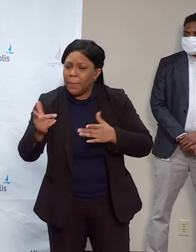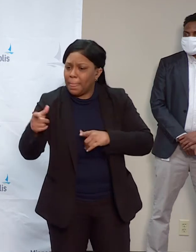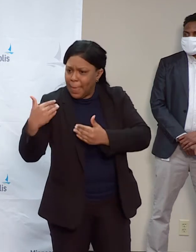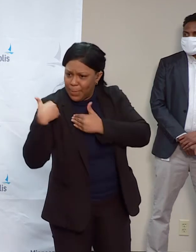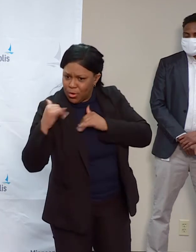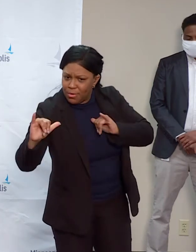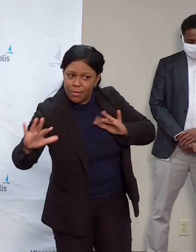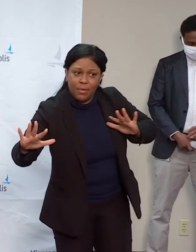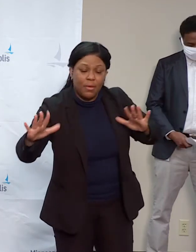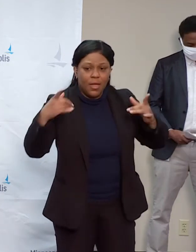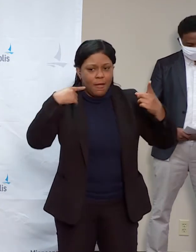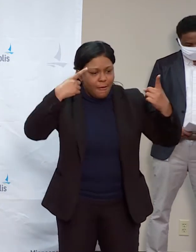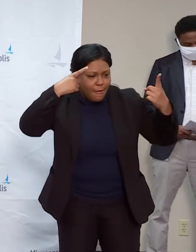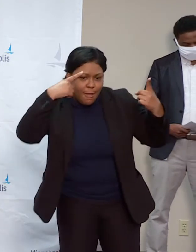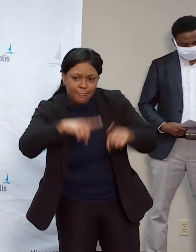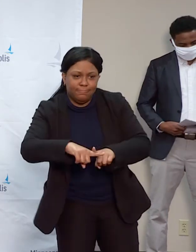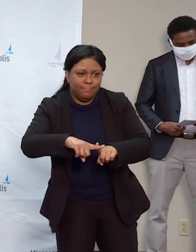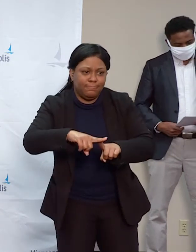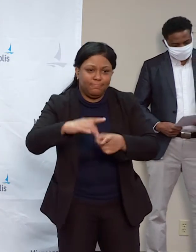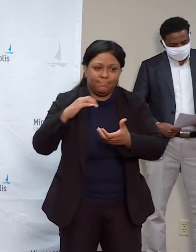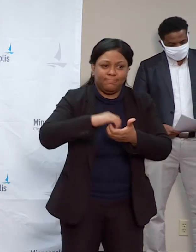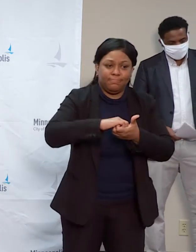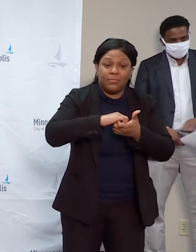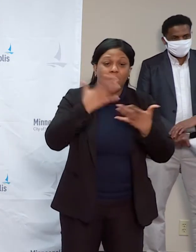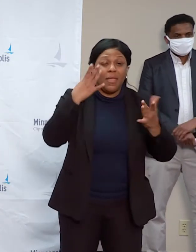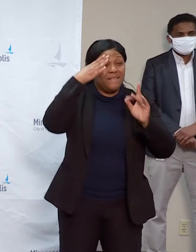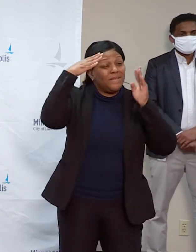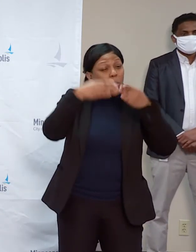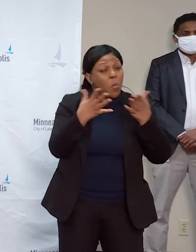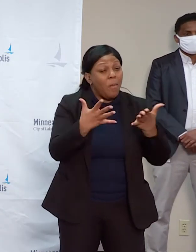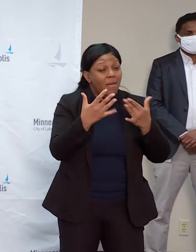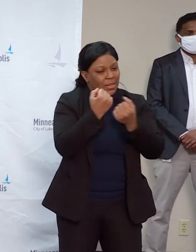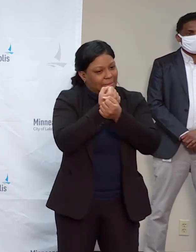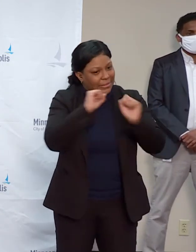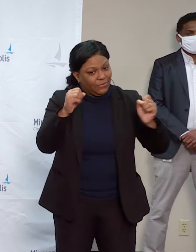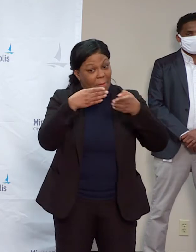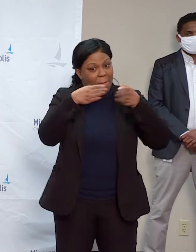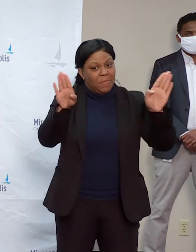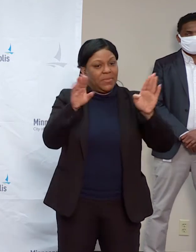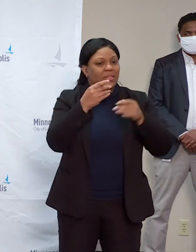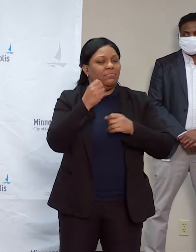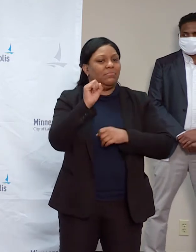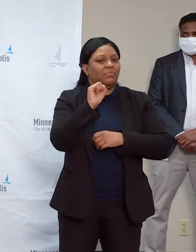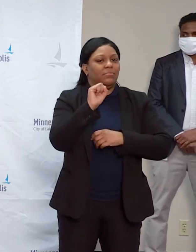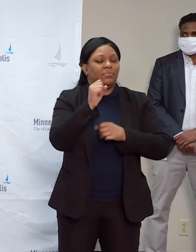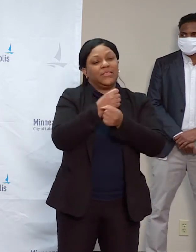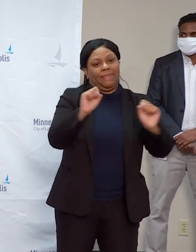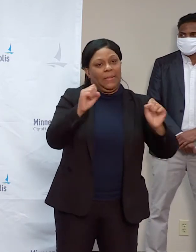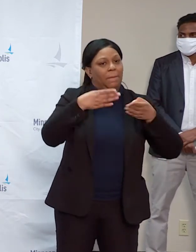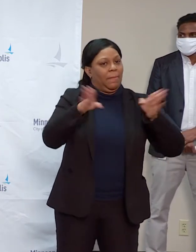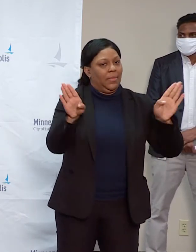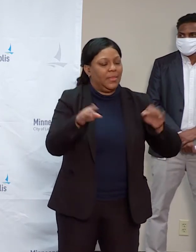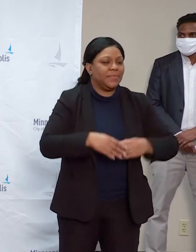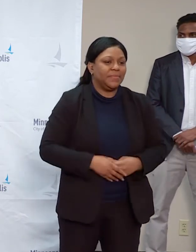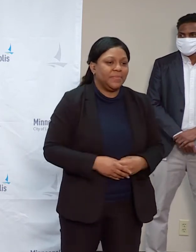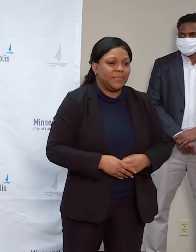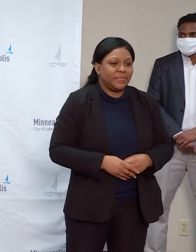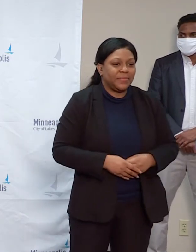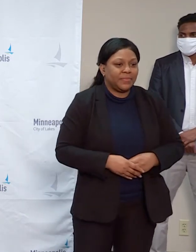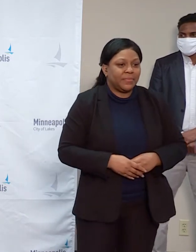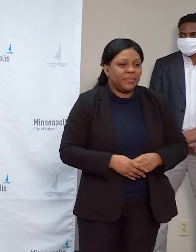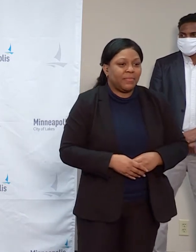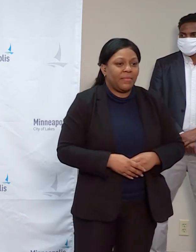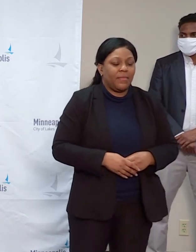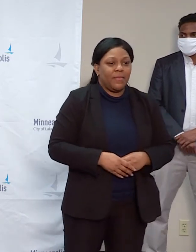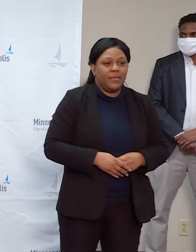in the coming weeks because that has to remain a top priority, and I can assure you it will. The first